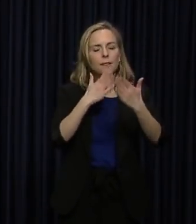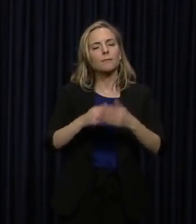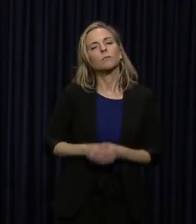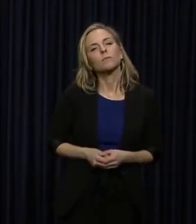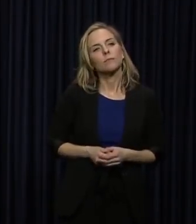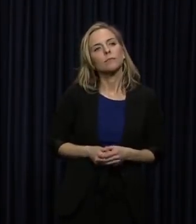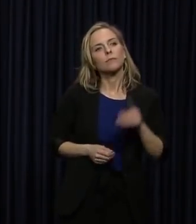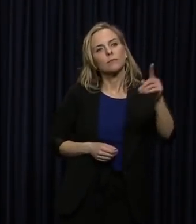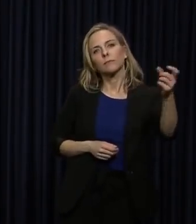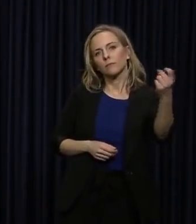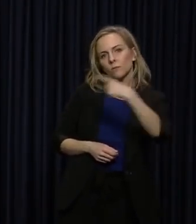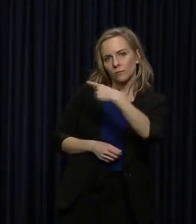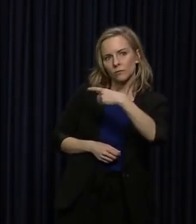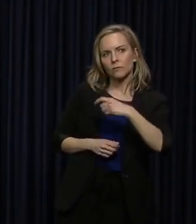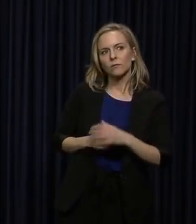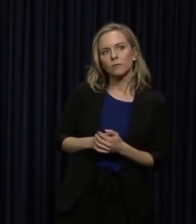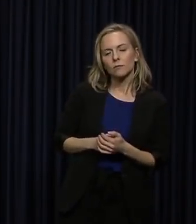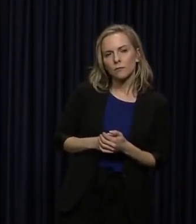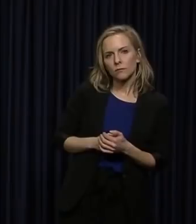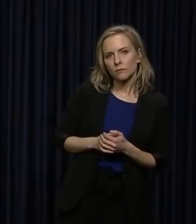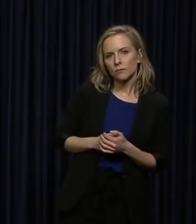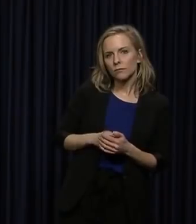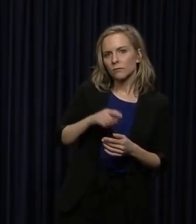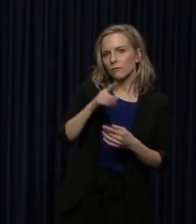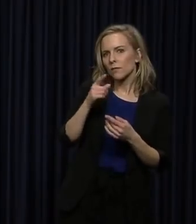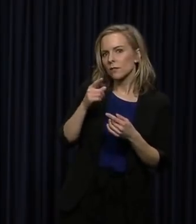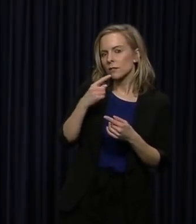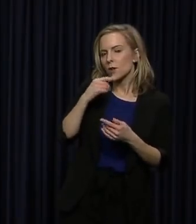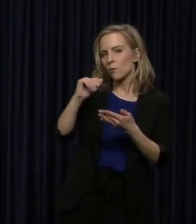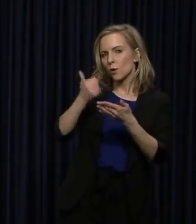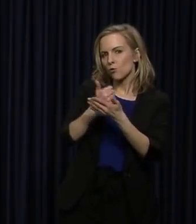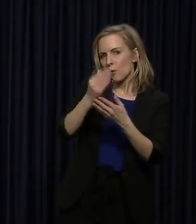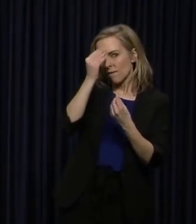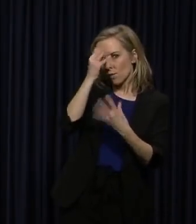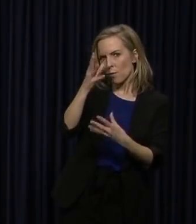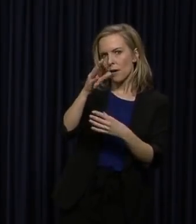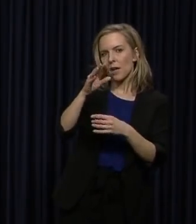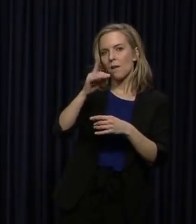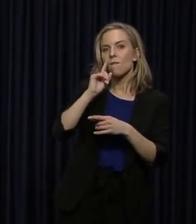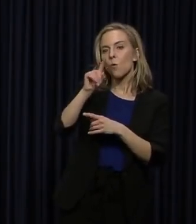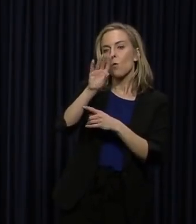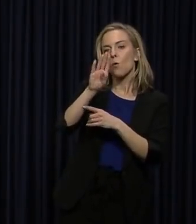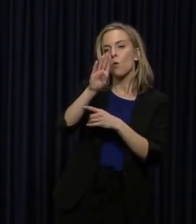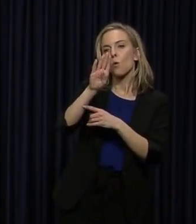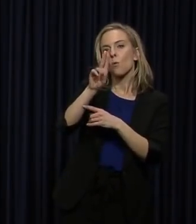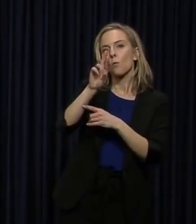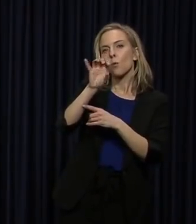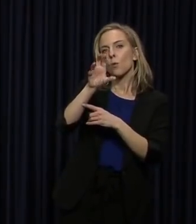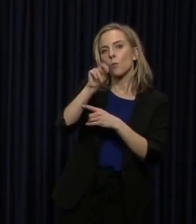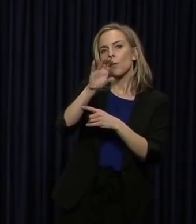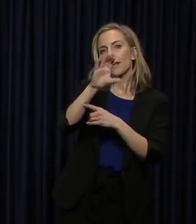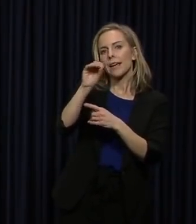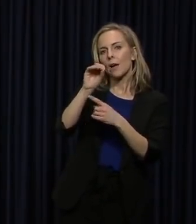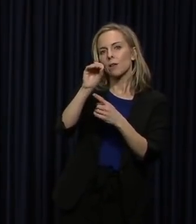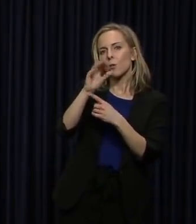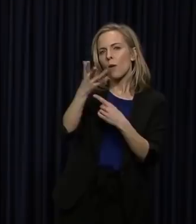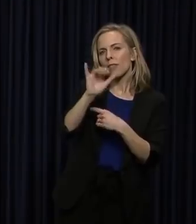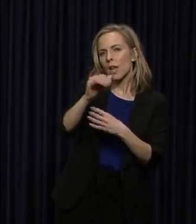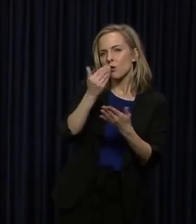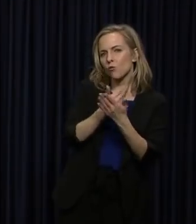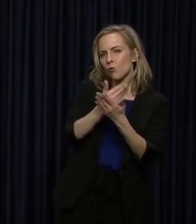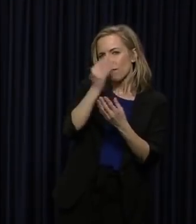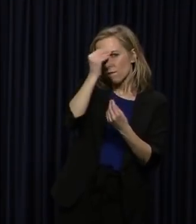Governor, can you give us some new information out of Bourbon County one more time? The new information out of Bourbon County